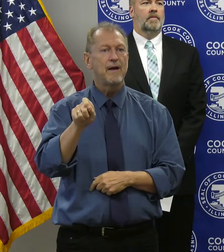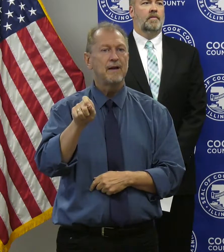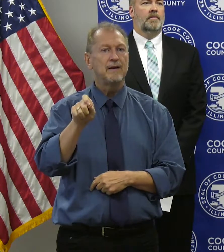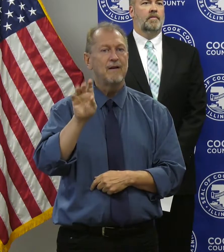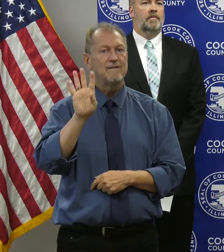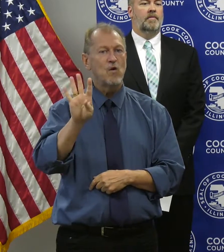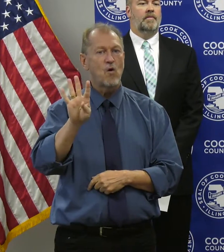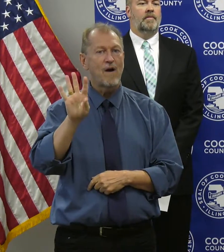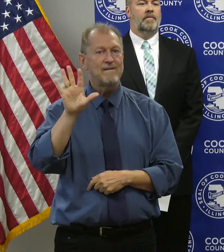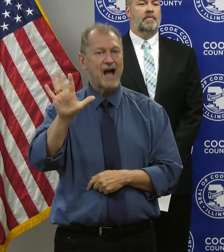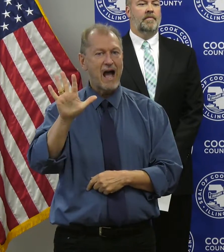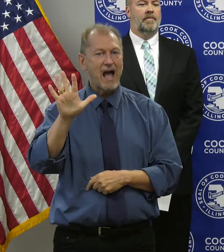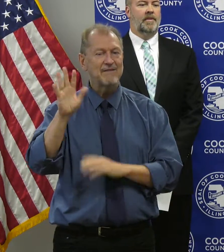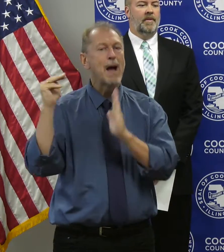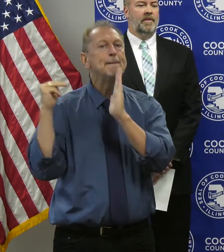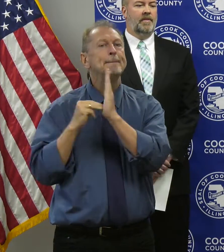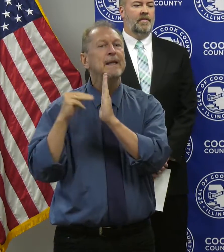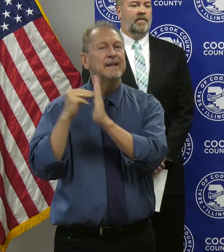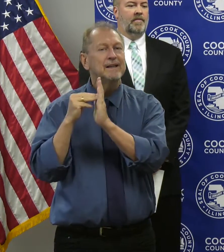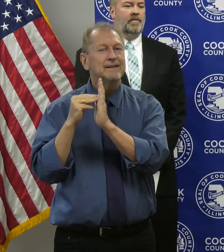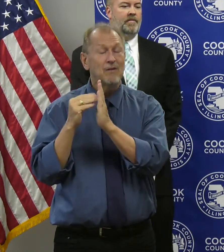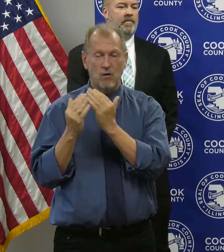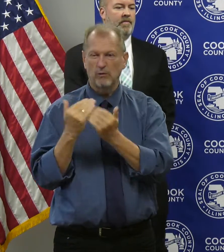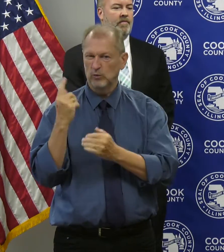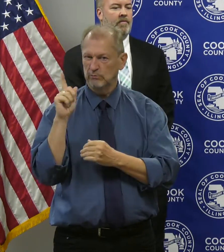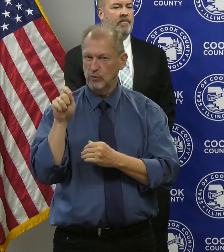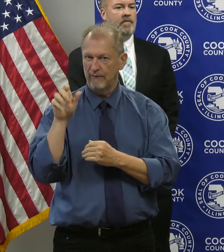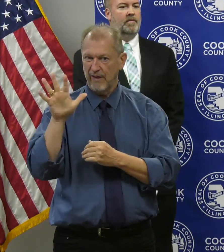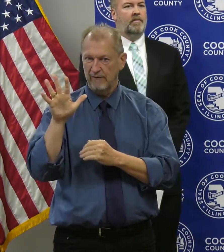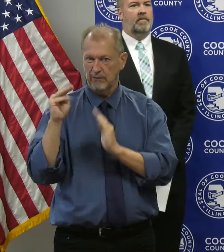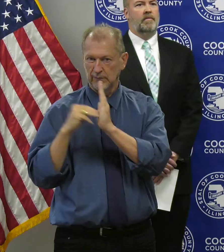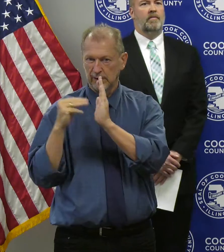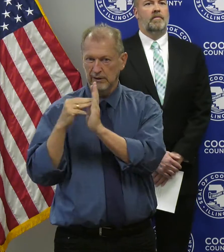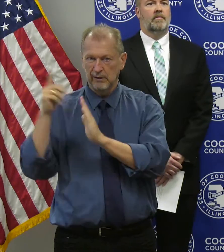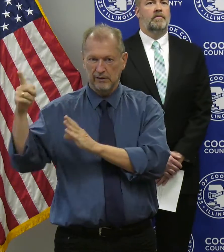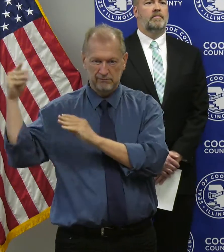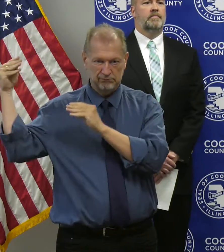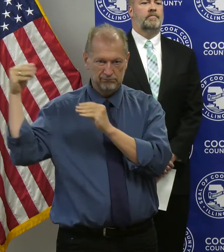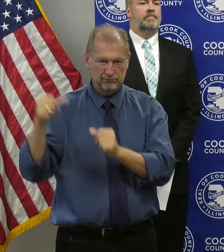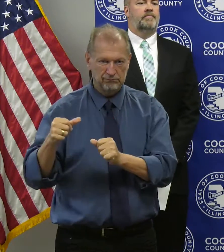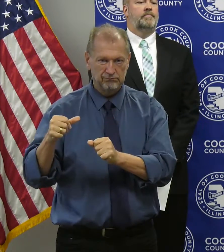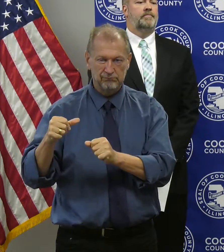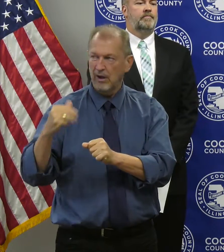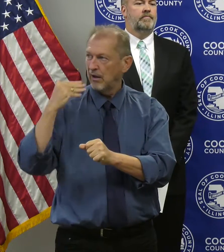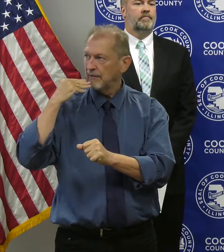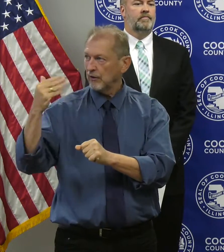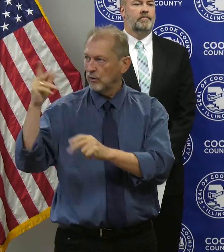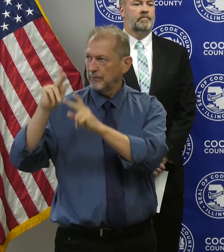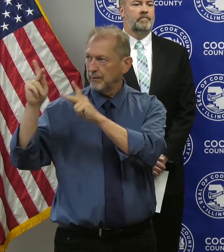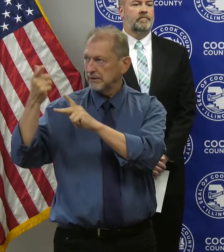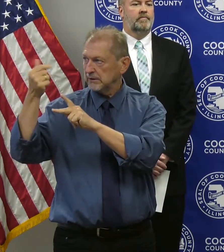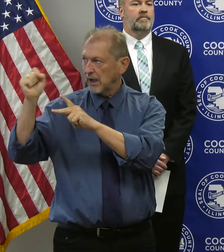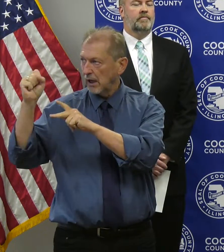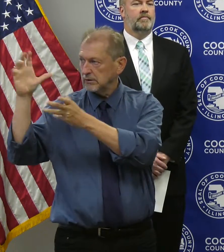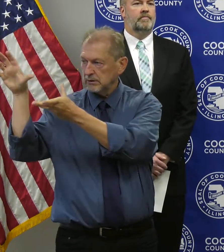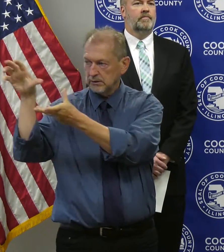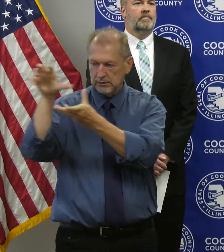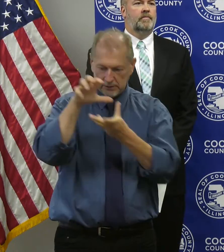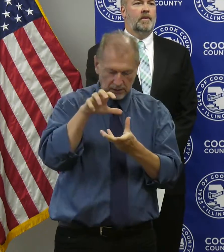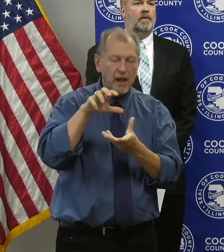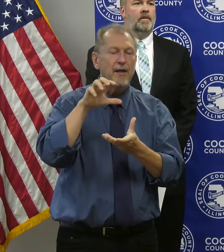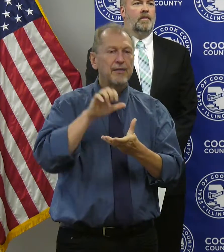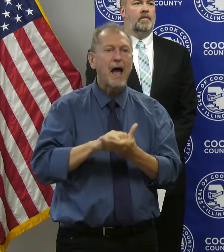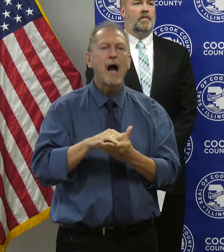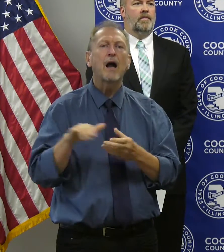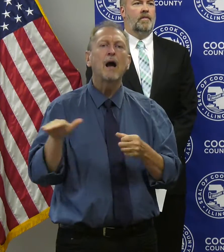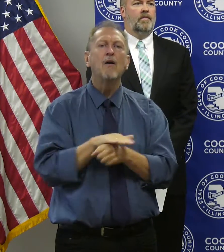.45, almost 1.5 million incentives that covered 100% of the cost of the work. Because of this program, we're expected to save